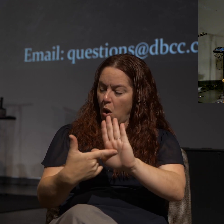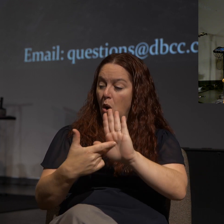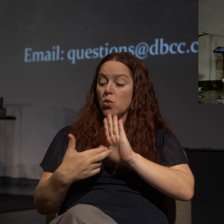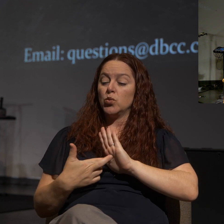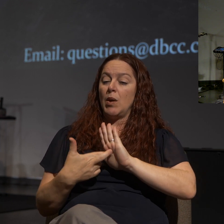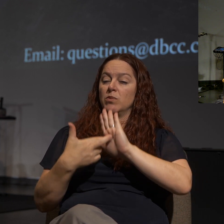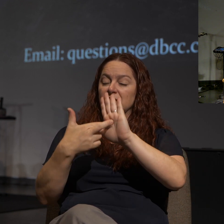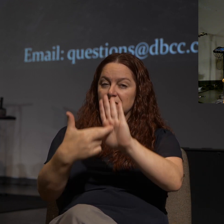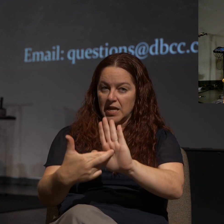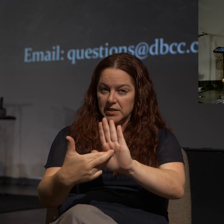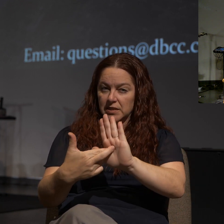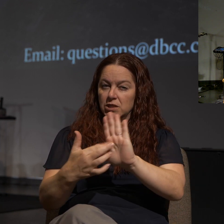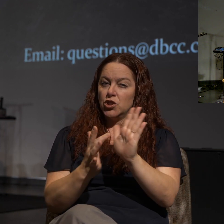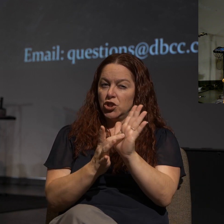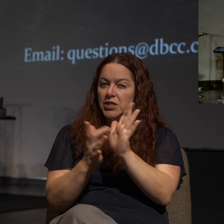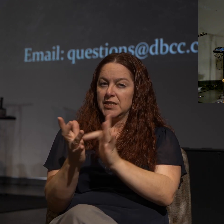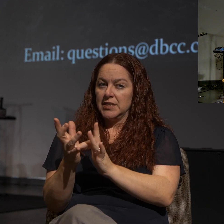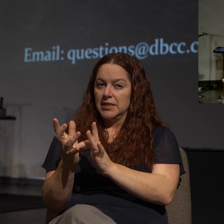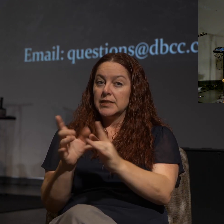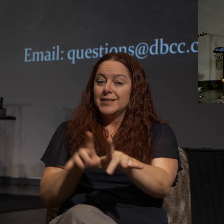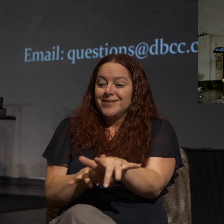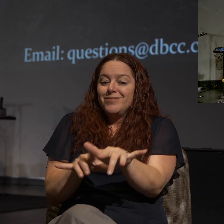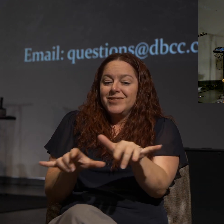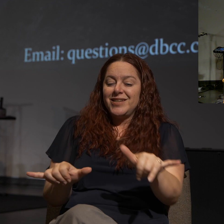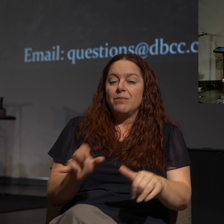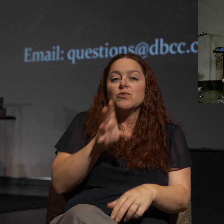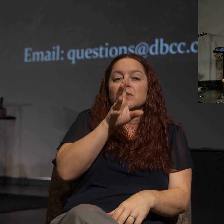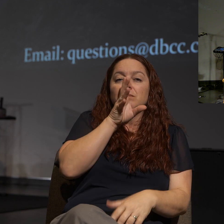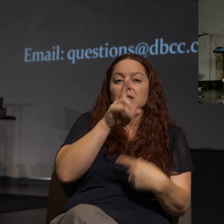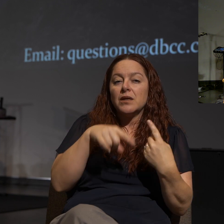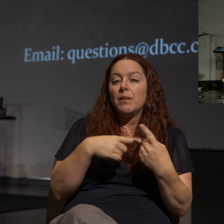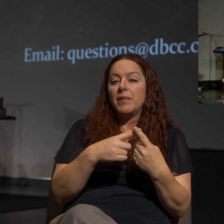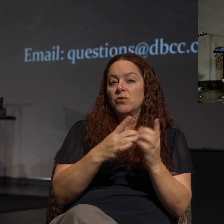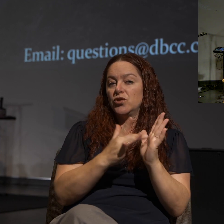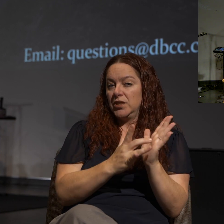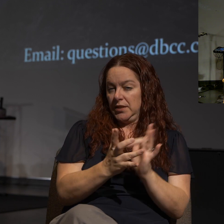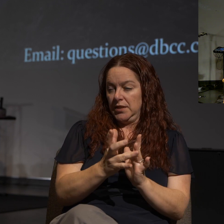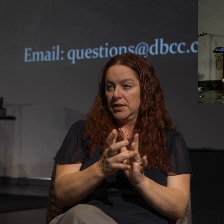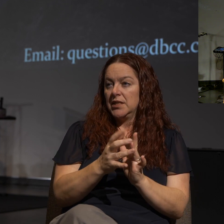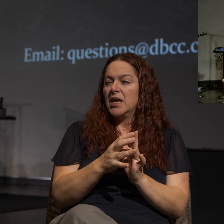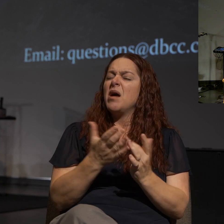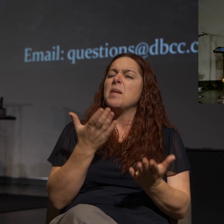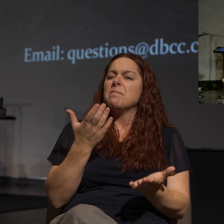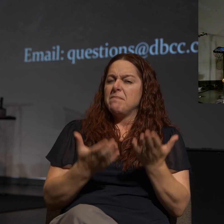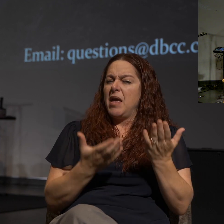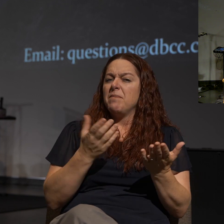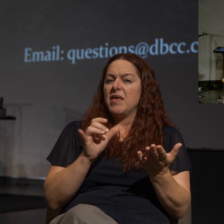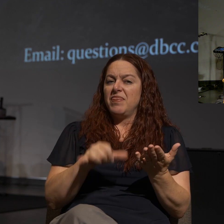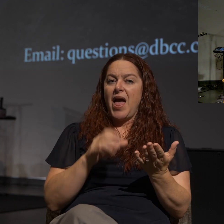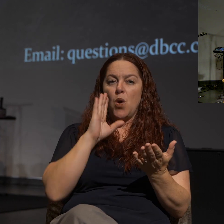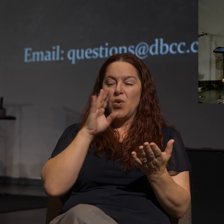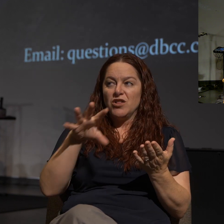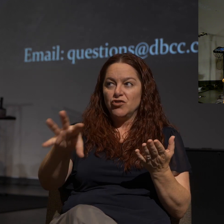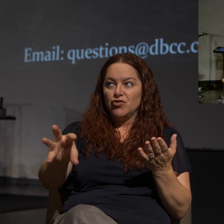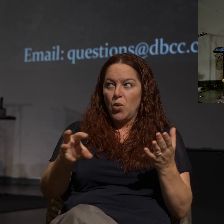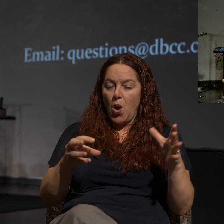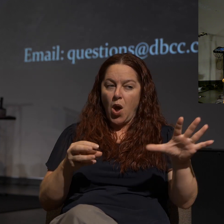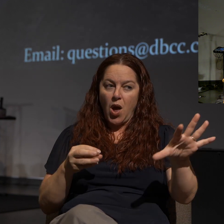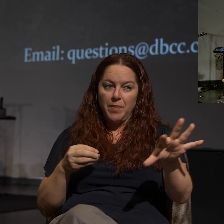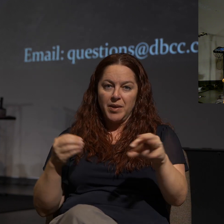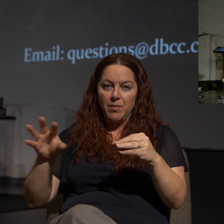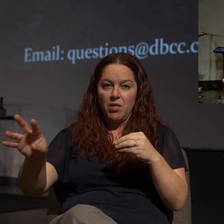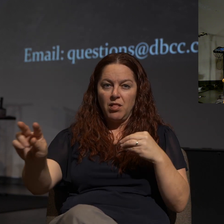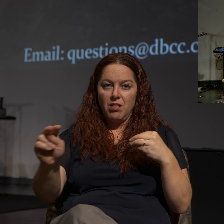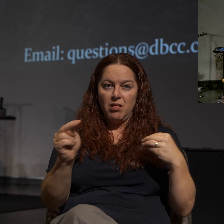of Jesus, along with the speaking of Jesus, that will perhaps draw people in to who Jesus